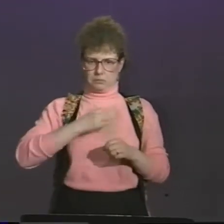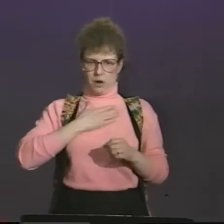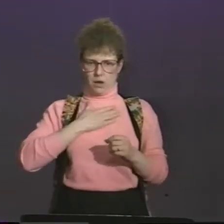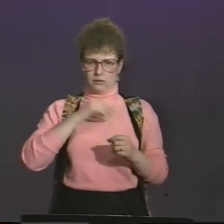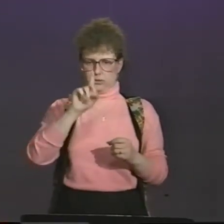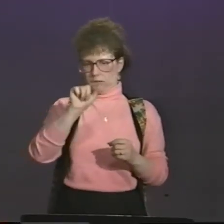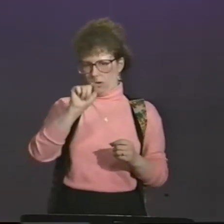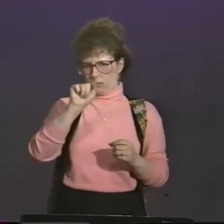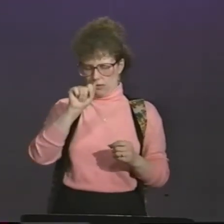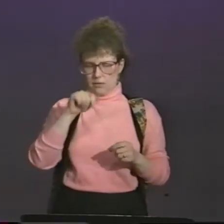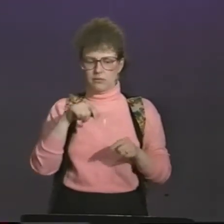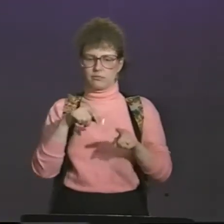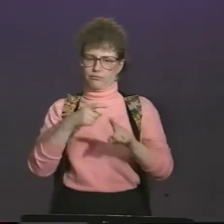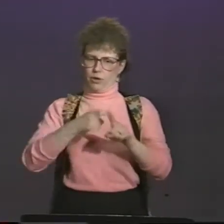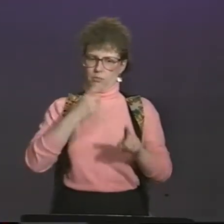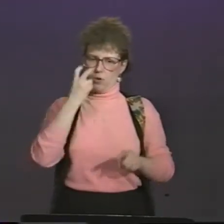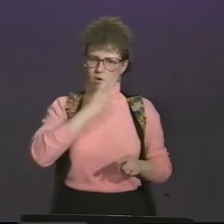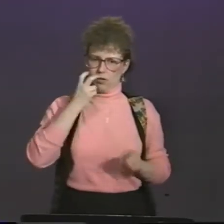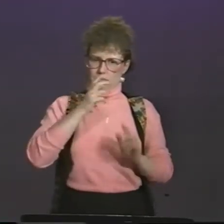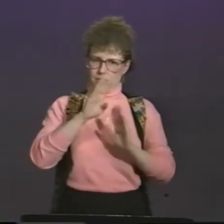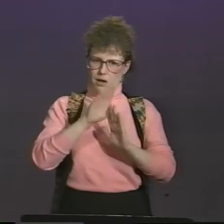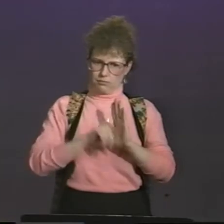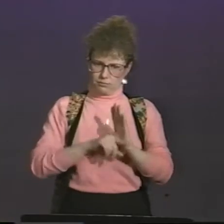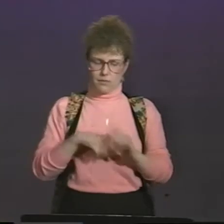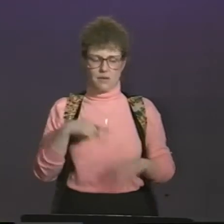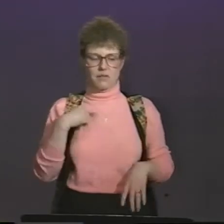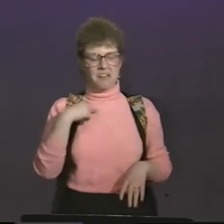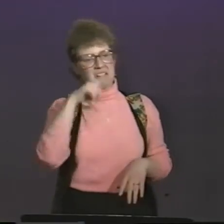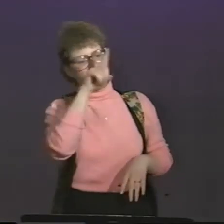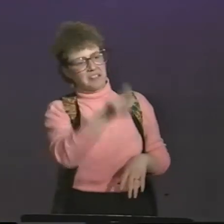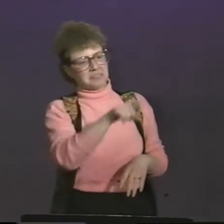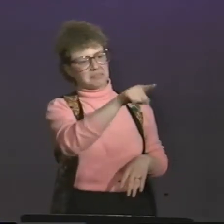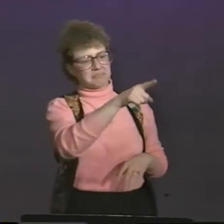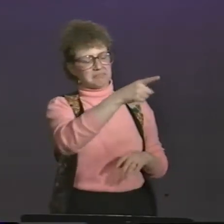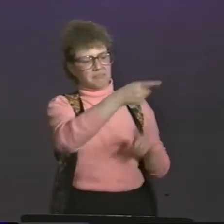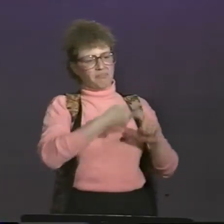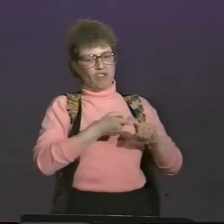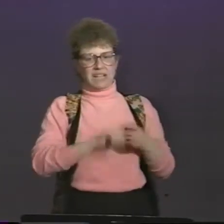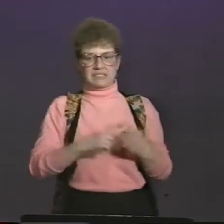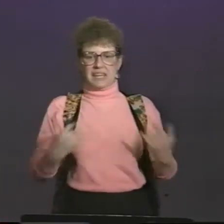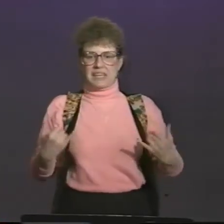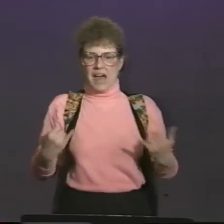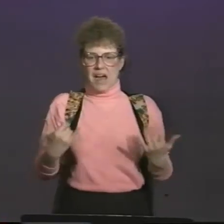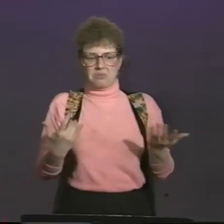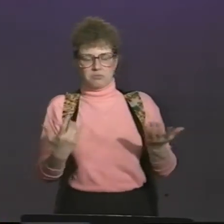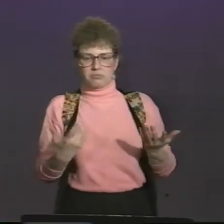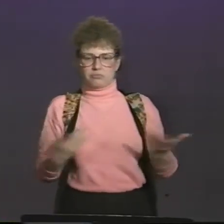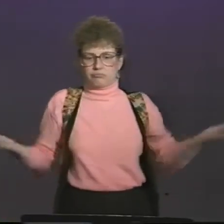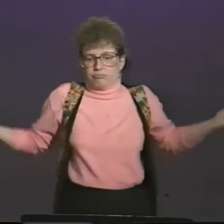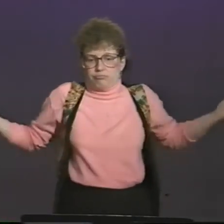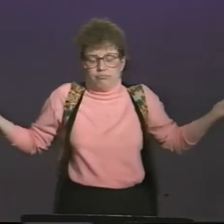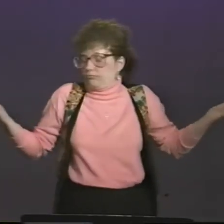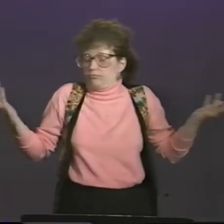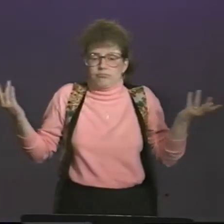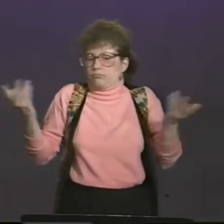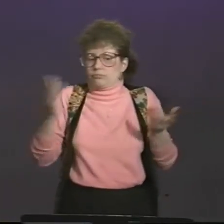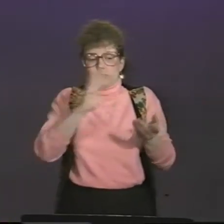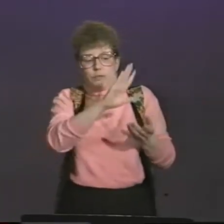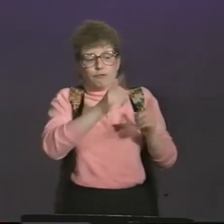perpetuate itself. My data had just a little bit from oral backgrounds. Now did those people have the same